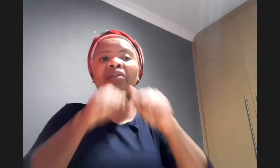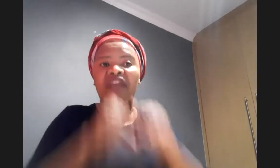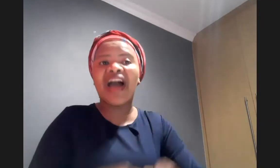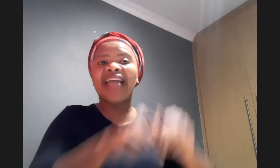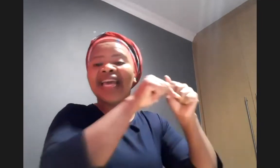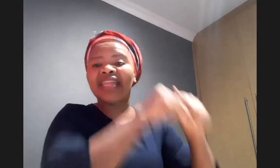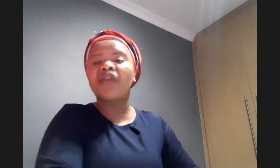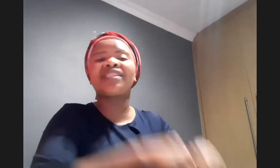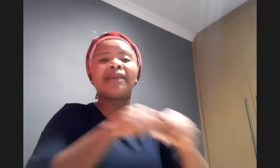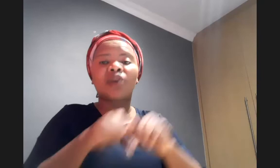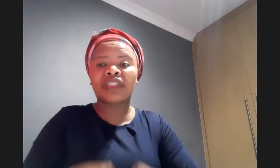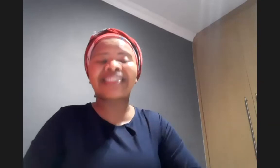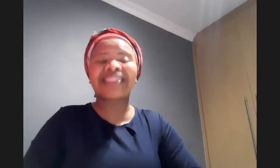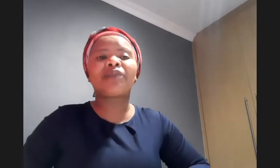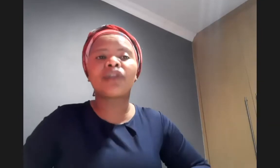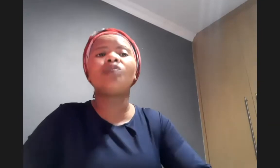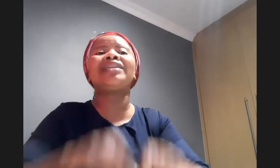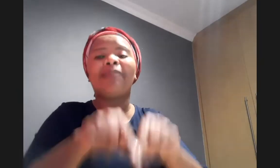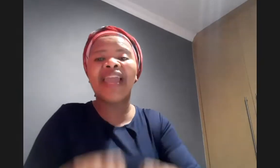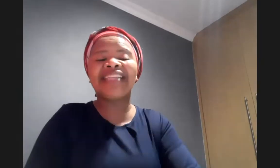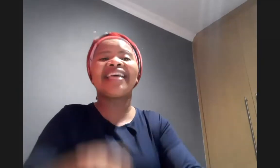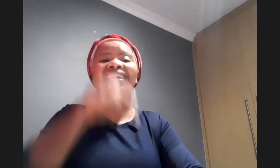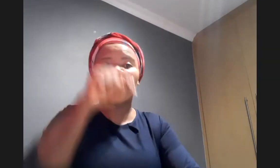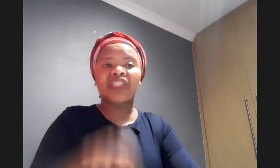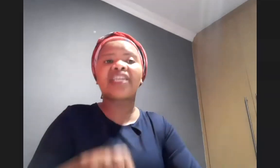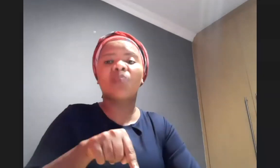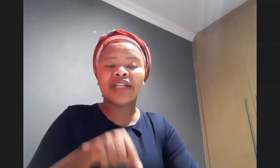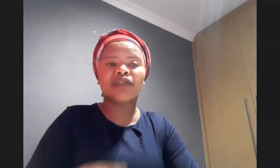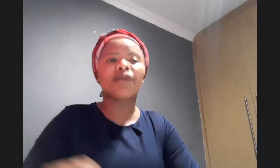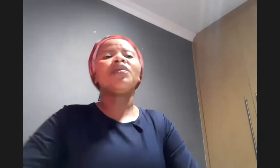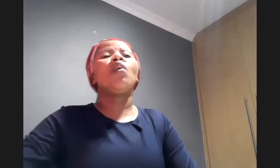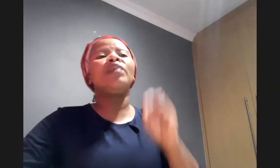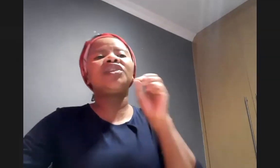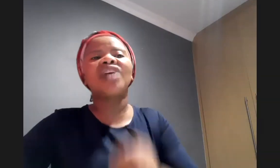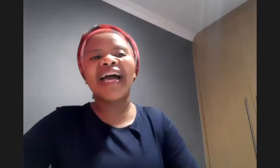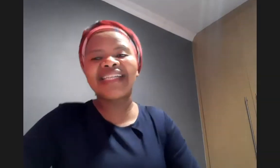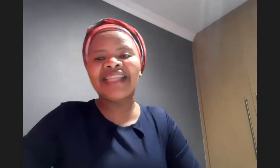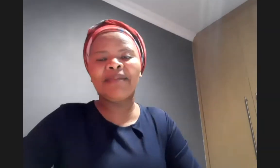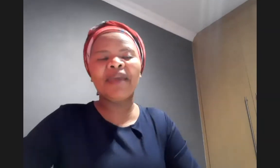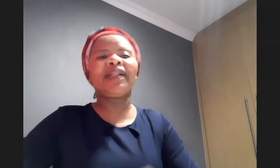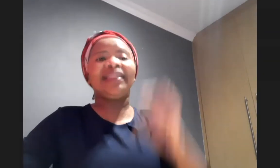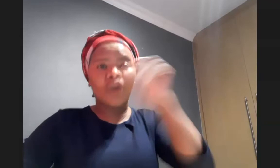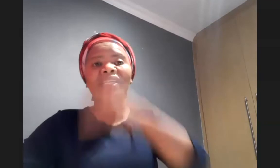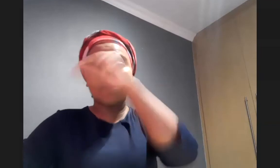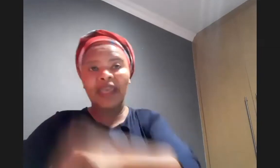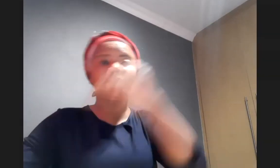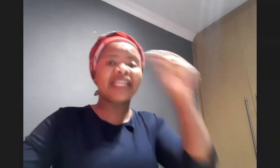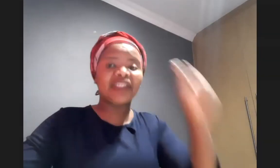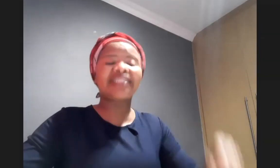find the footsteps of jesus because those are the places that jesus went to when we judge the people those are the people that jesus